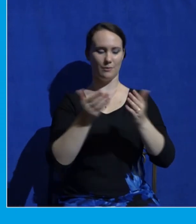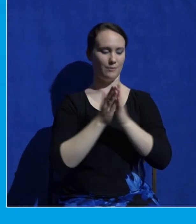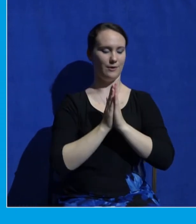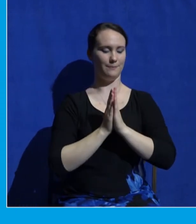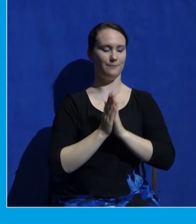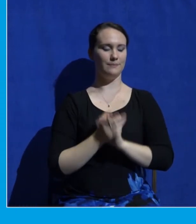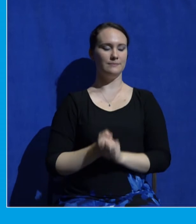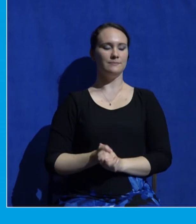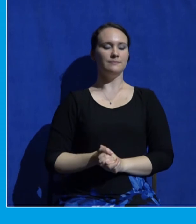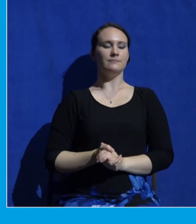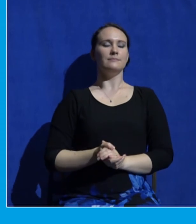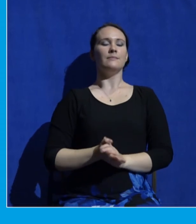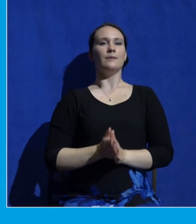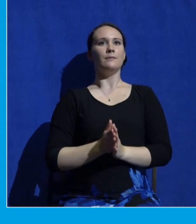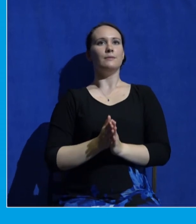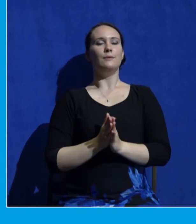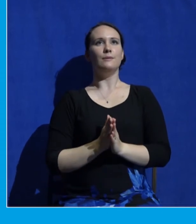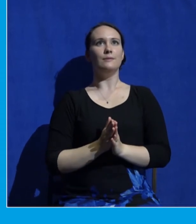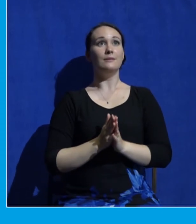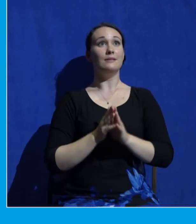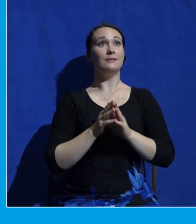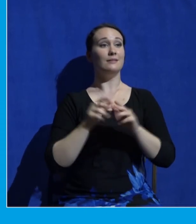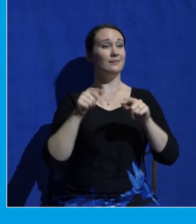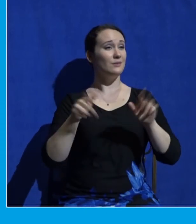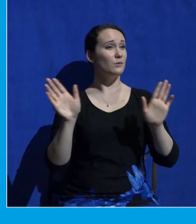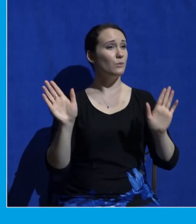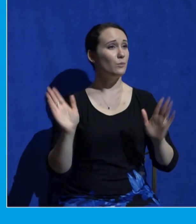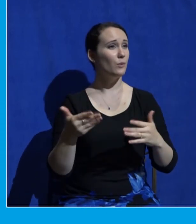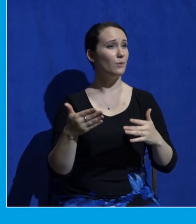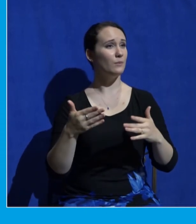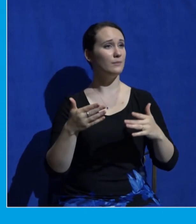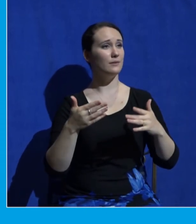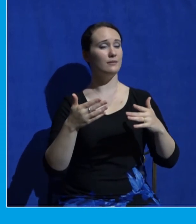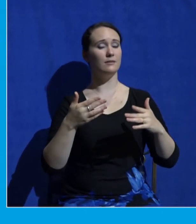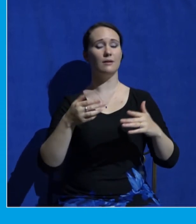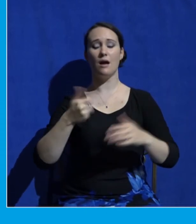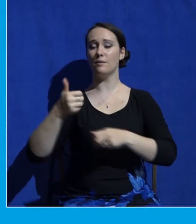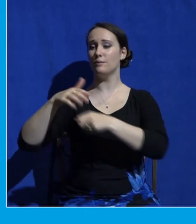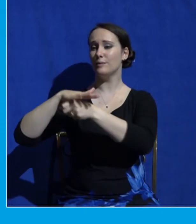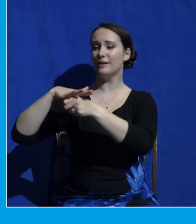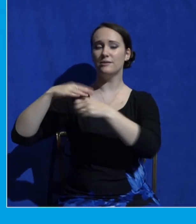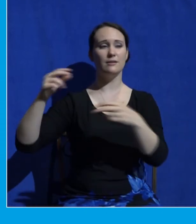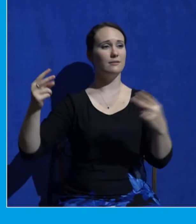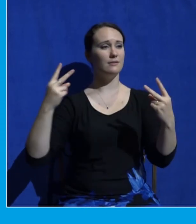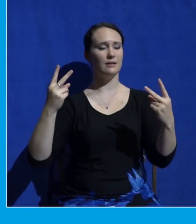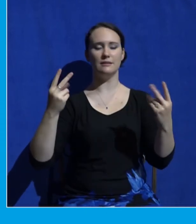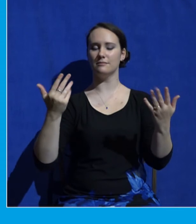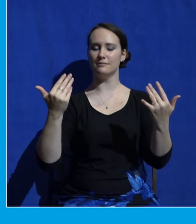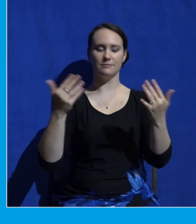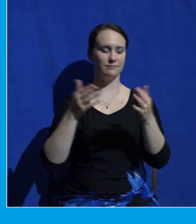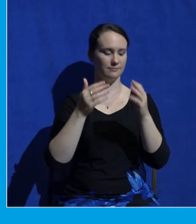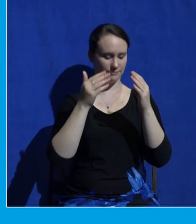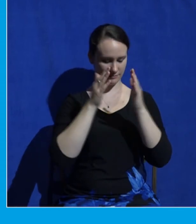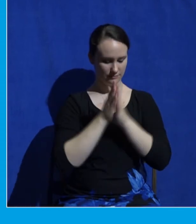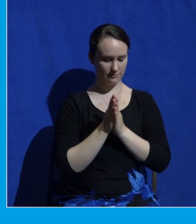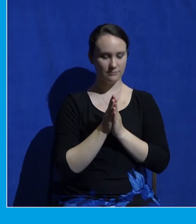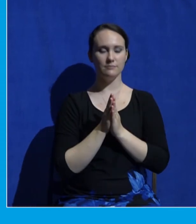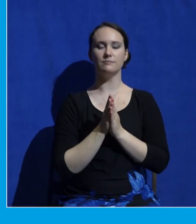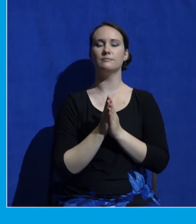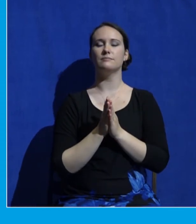all across this room other locations online would you just bow your heads with me I just want to ask you a question